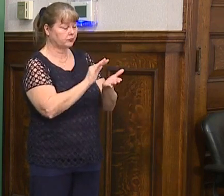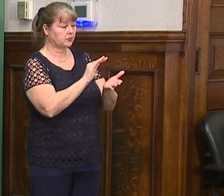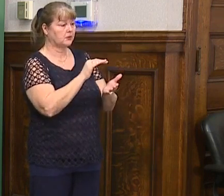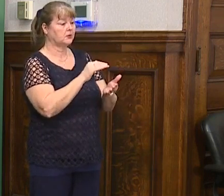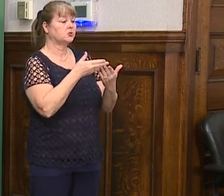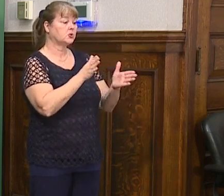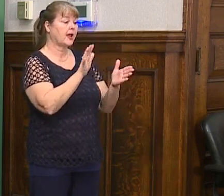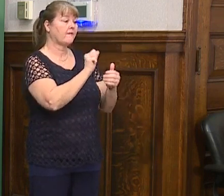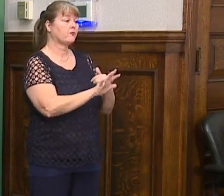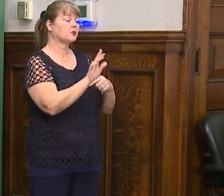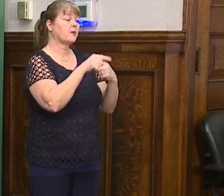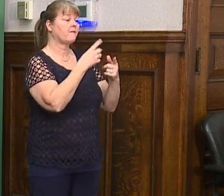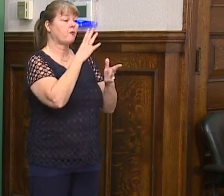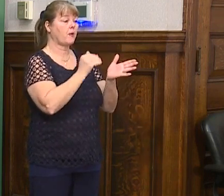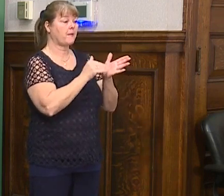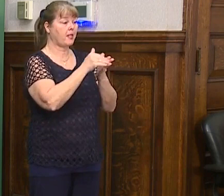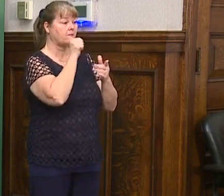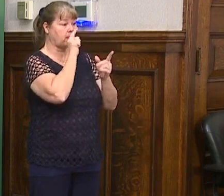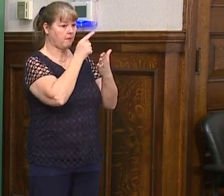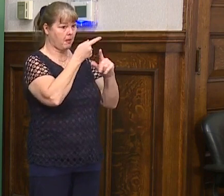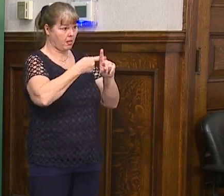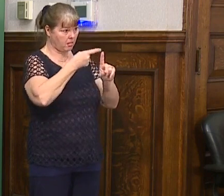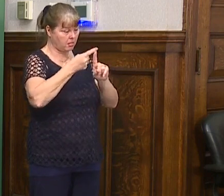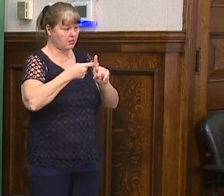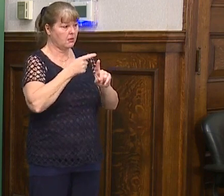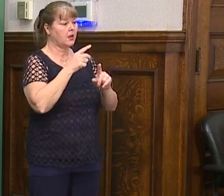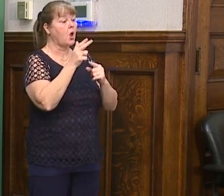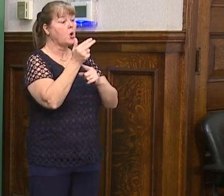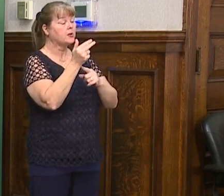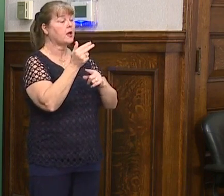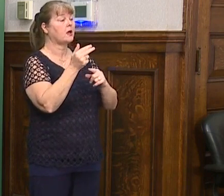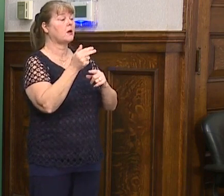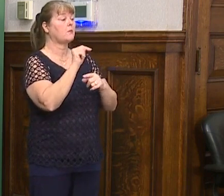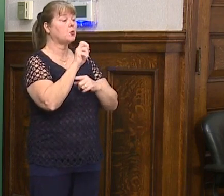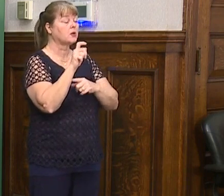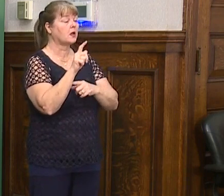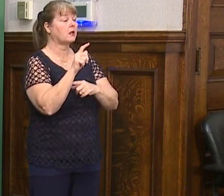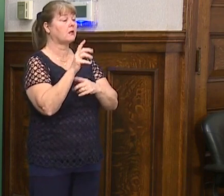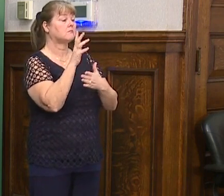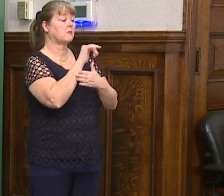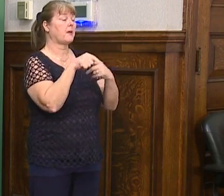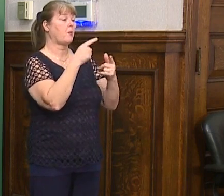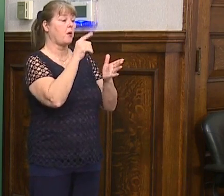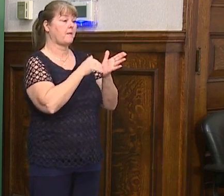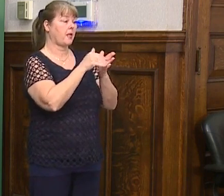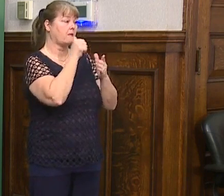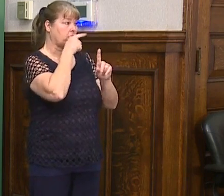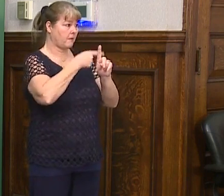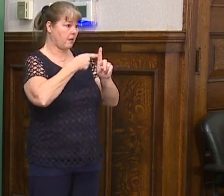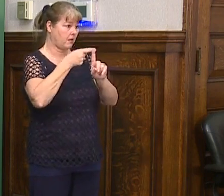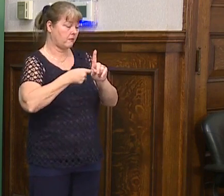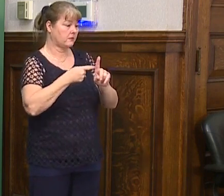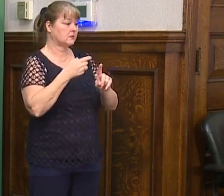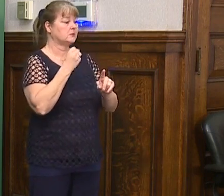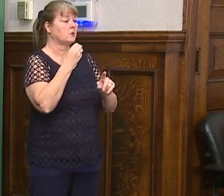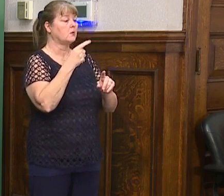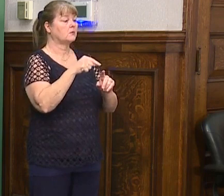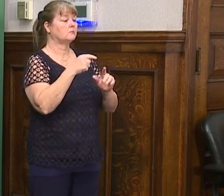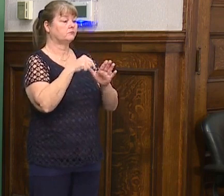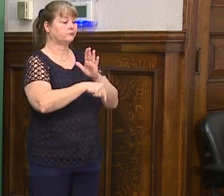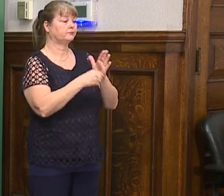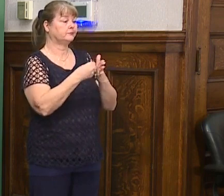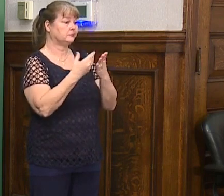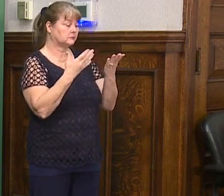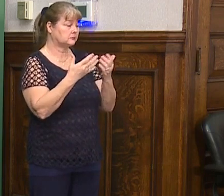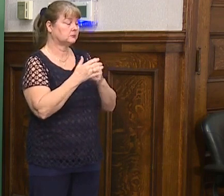which generally averages about $4 million a month, and also the hotel motel tax, which averages about $1 million a month. So there is this hole.